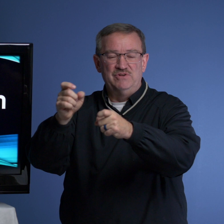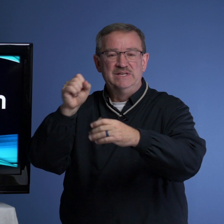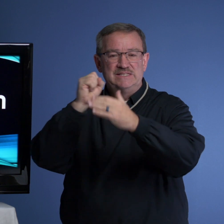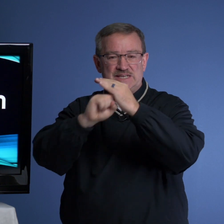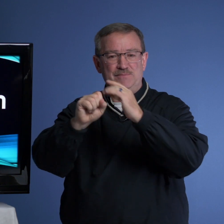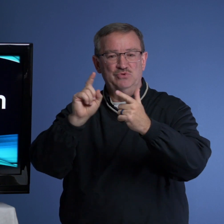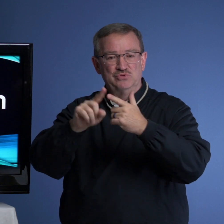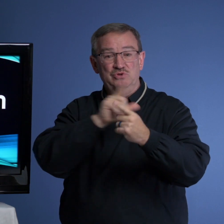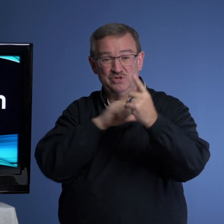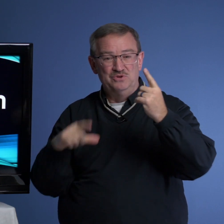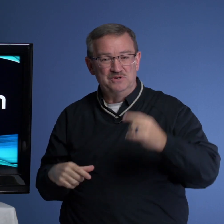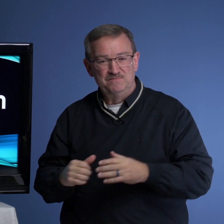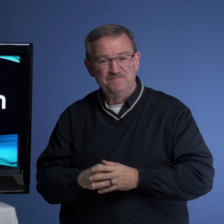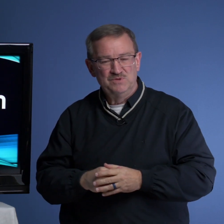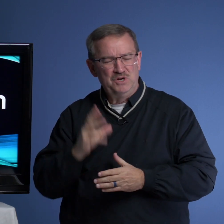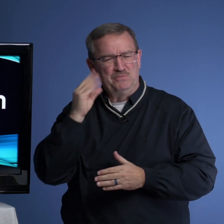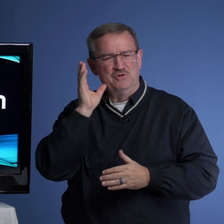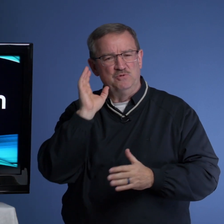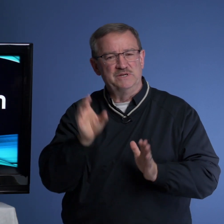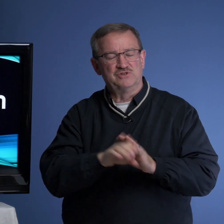Samuel to the Lord. What a beautiful picture.